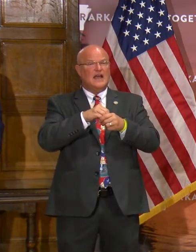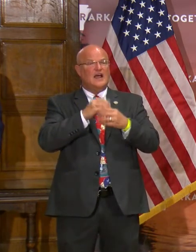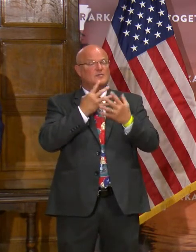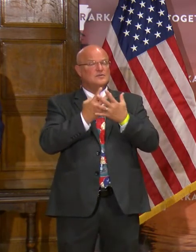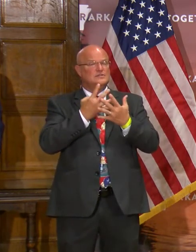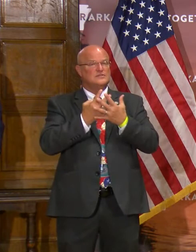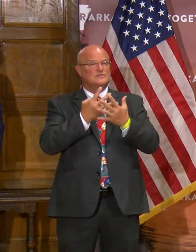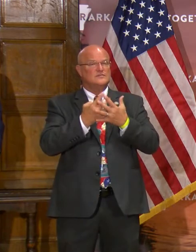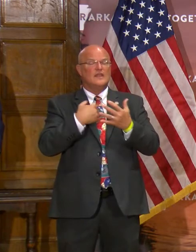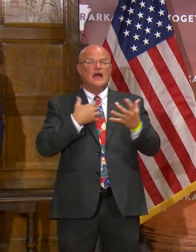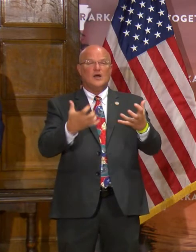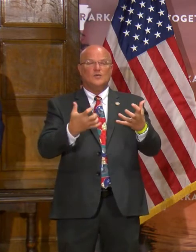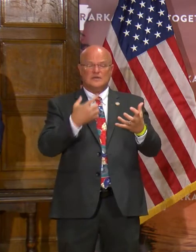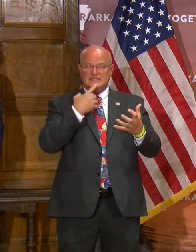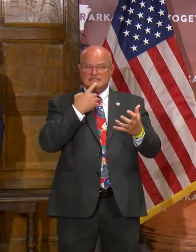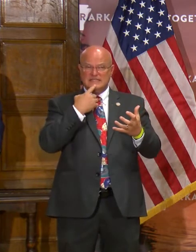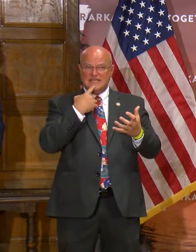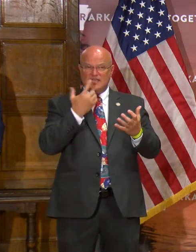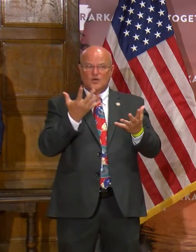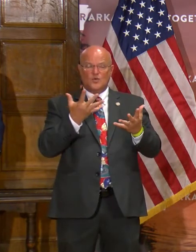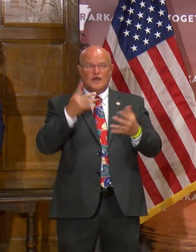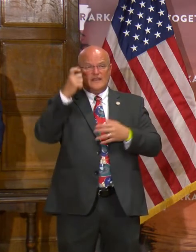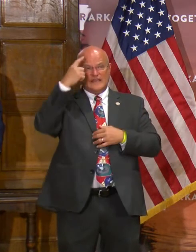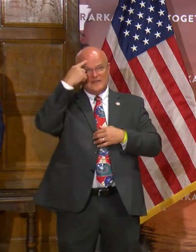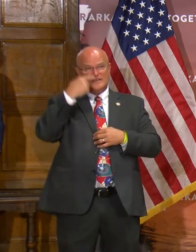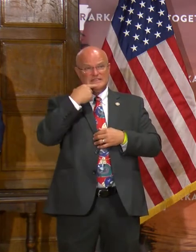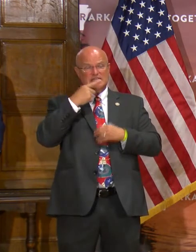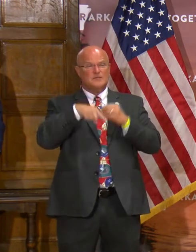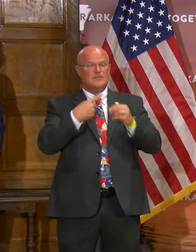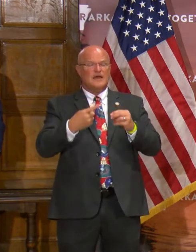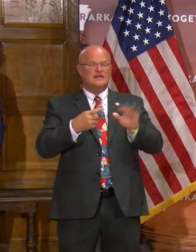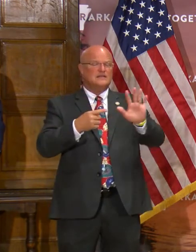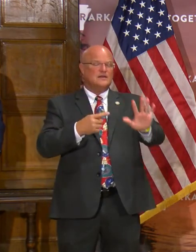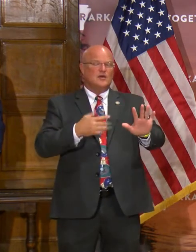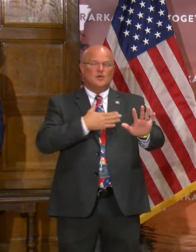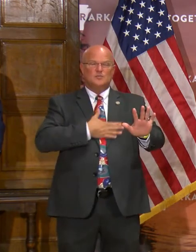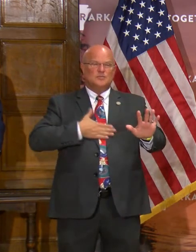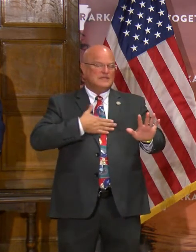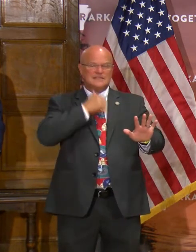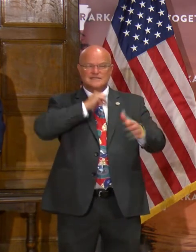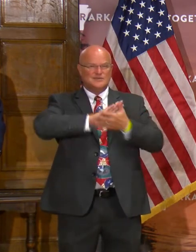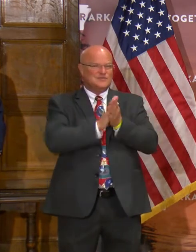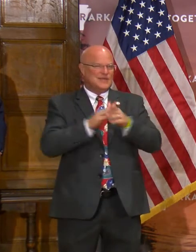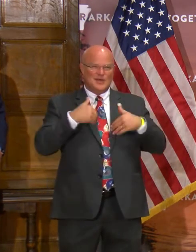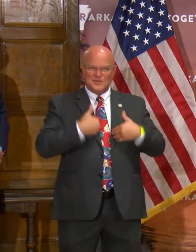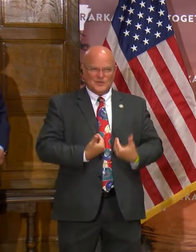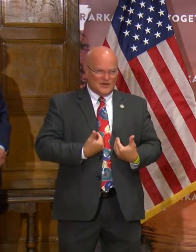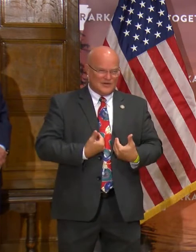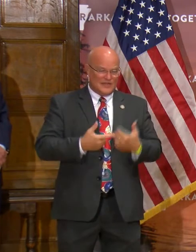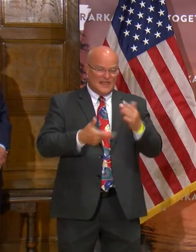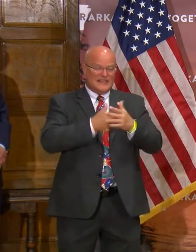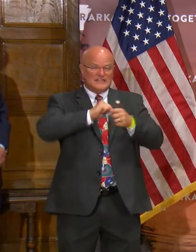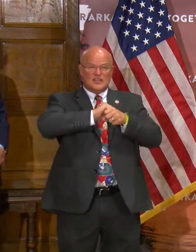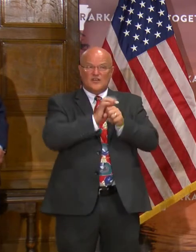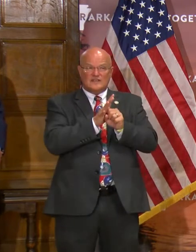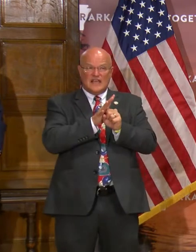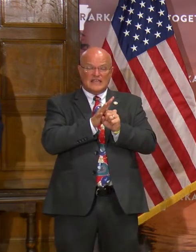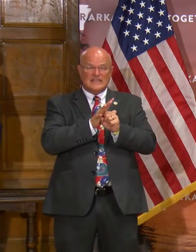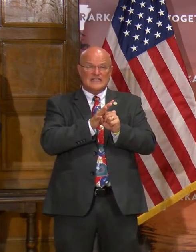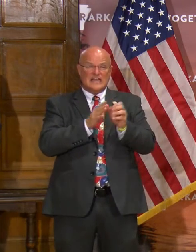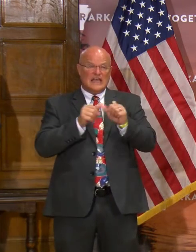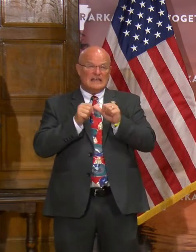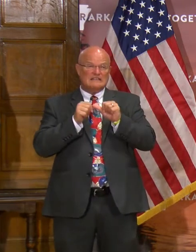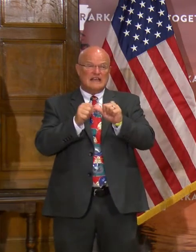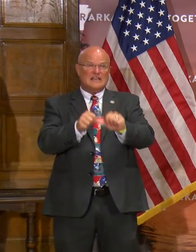correctional facilities, I want to echo the governor's sentiments about not growing weary. This COVID-19 pandemic has